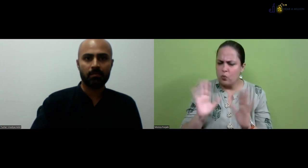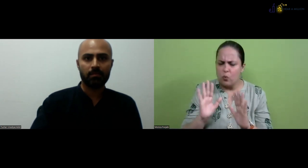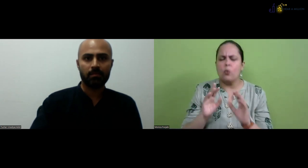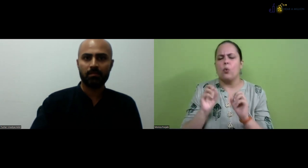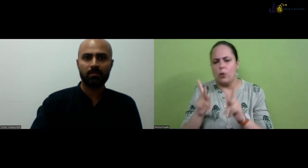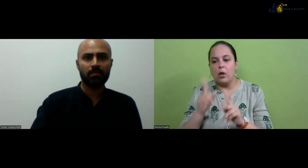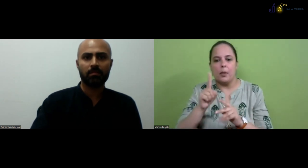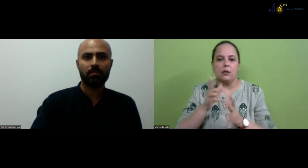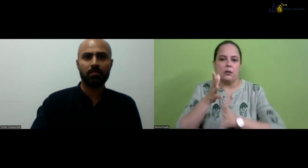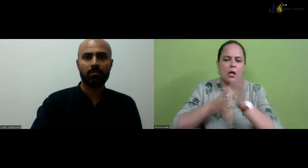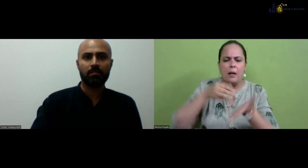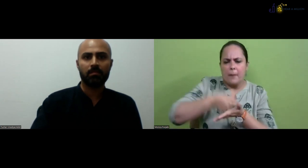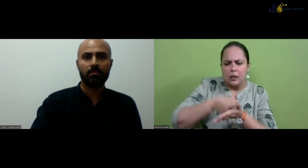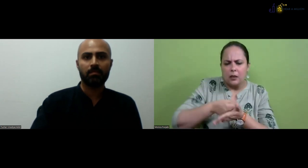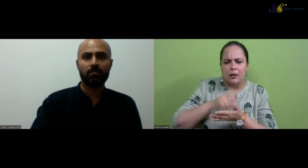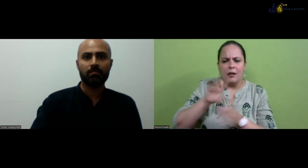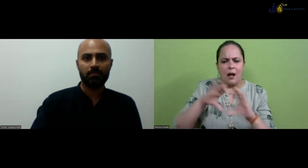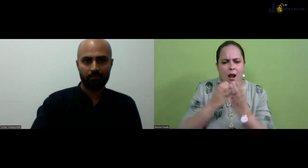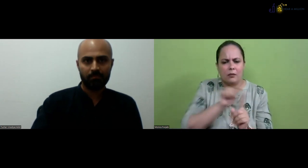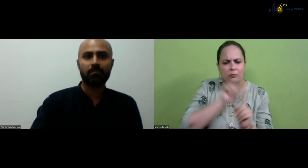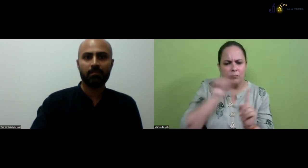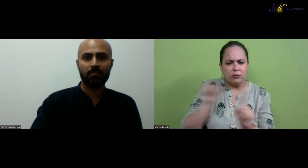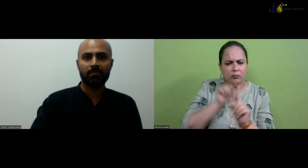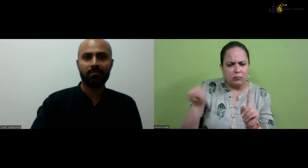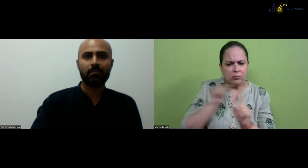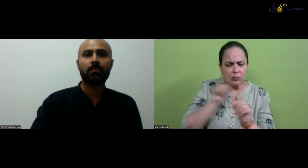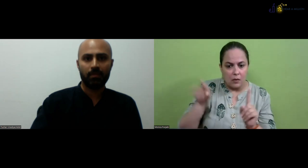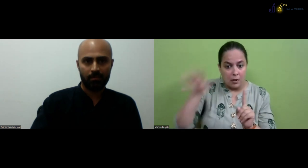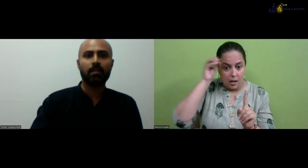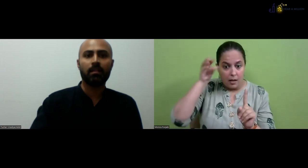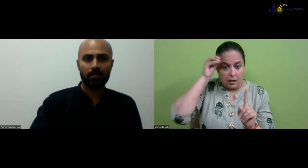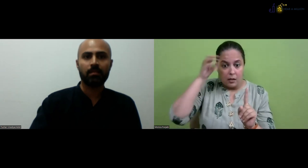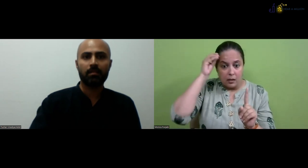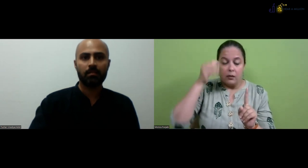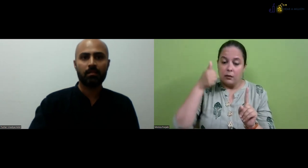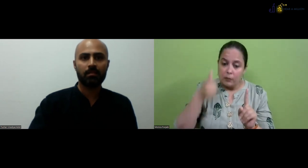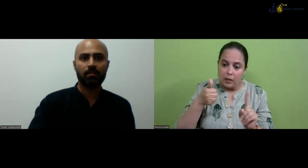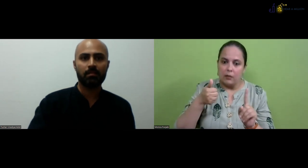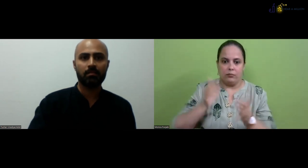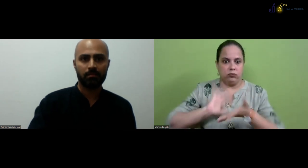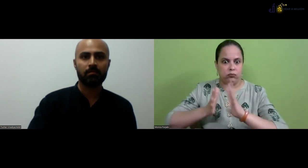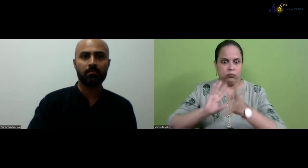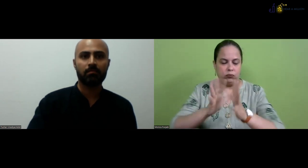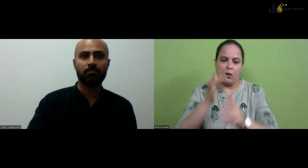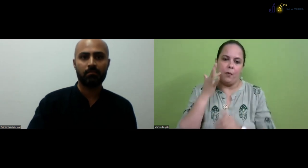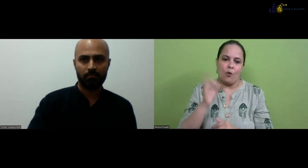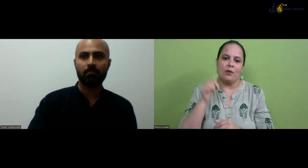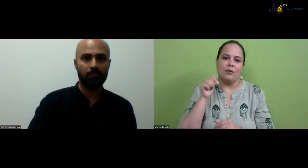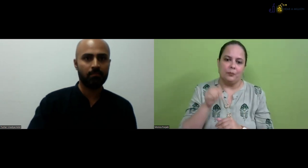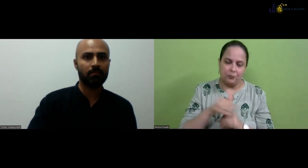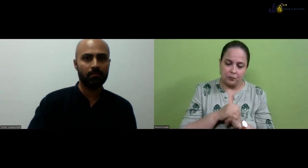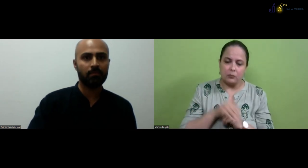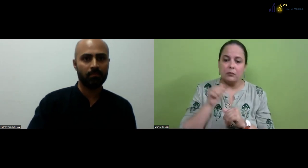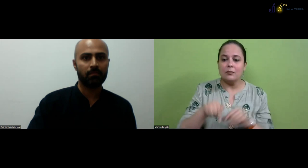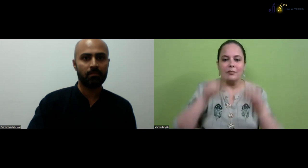So for, it's not the two years mandatory course for everyone, but just to know the basic sign language that they can communicate with the